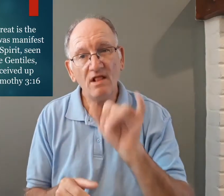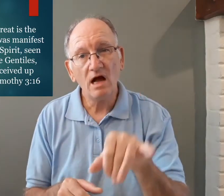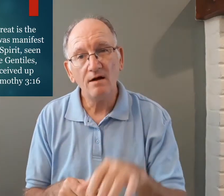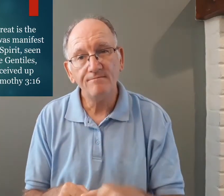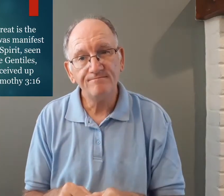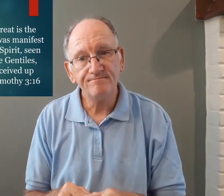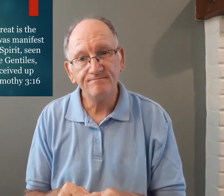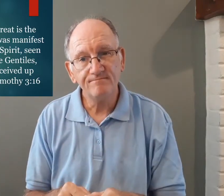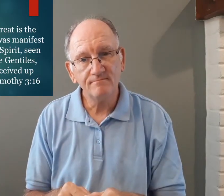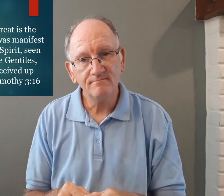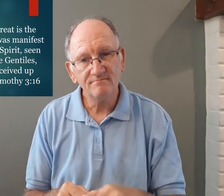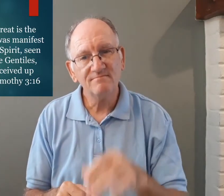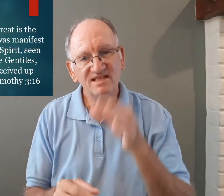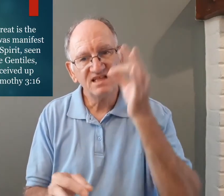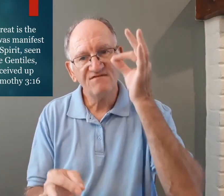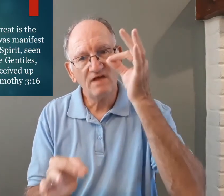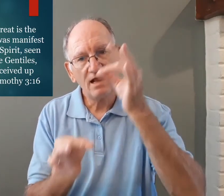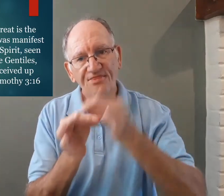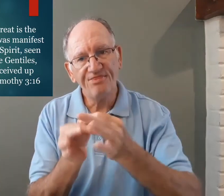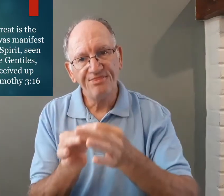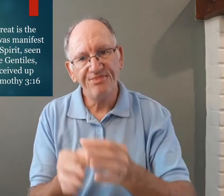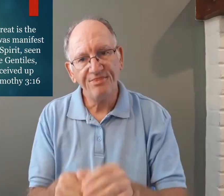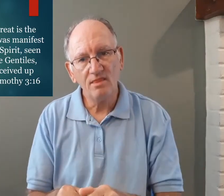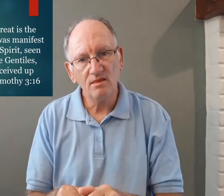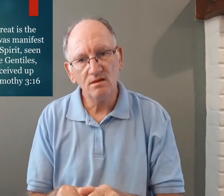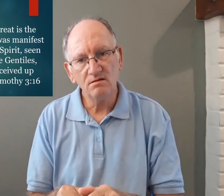do you believe on that that's faith